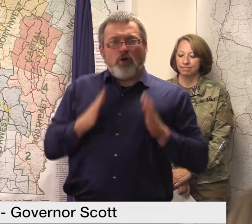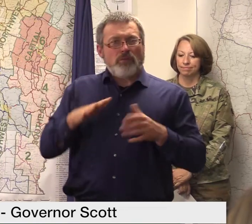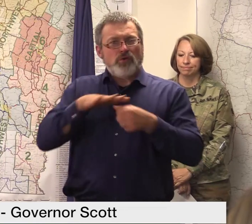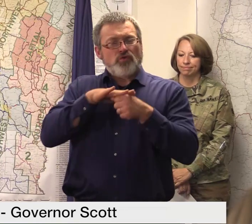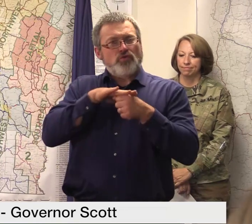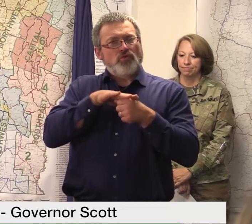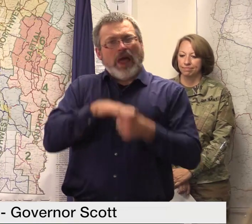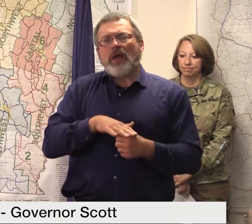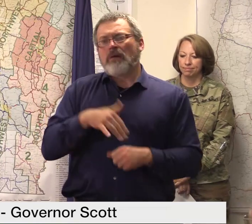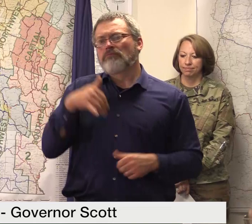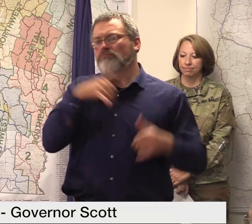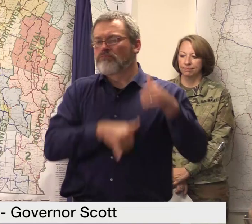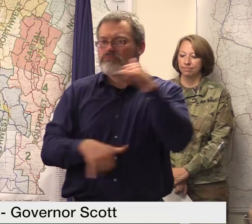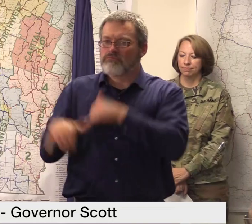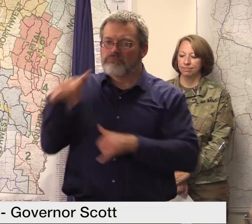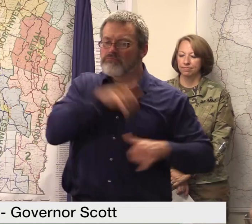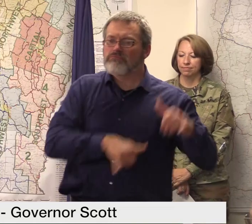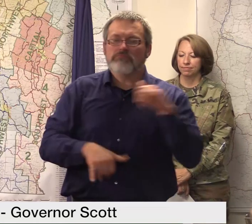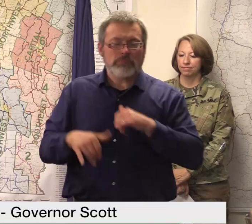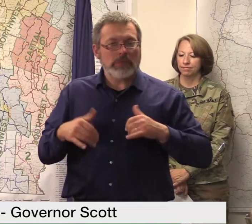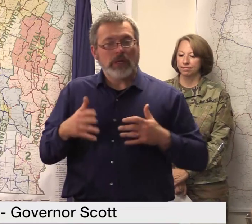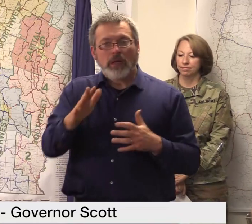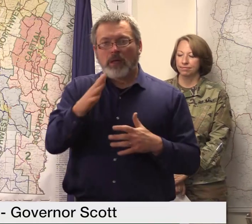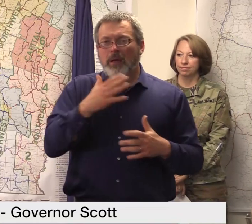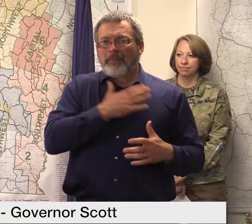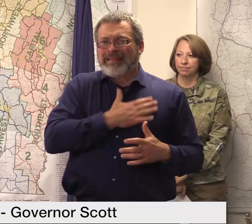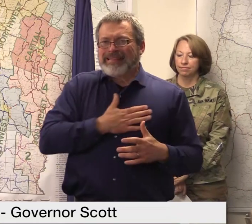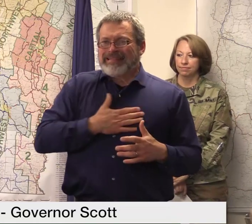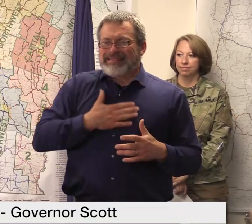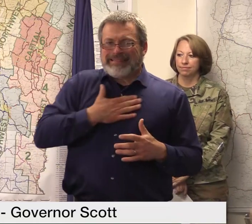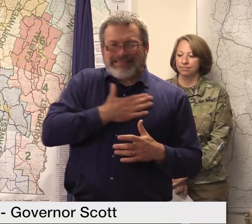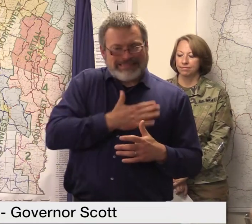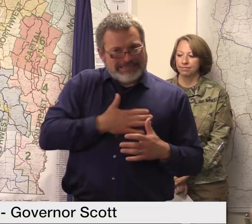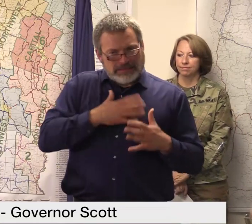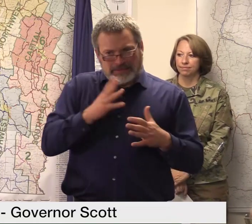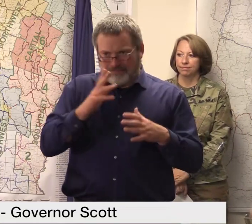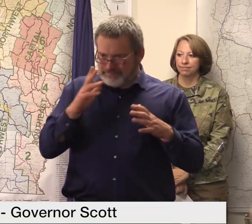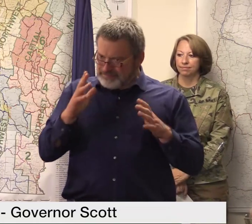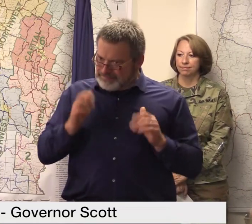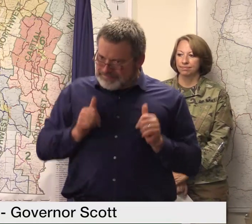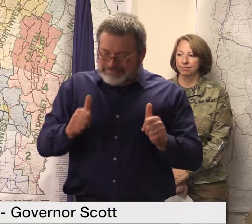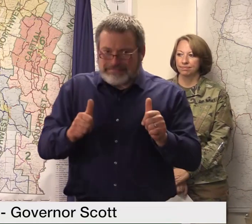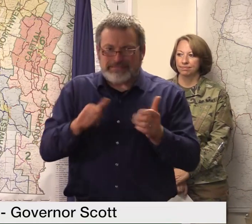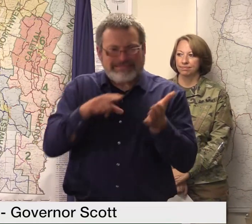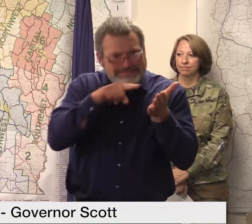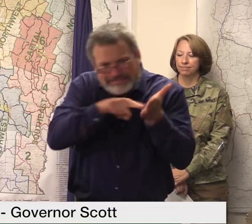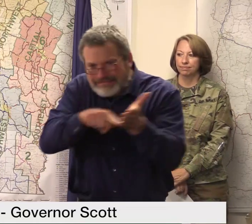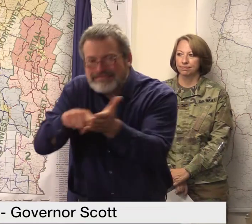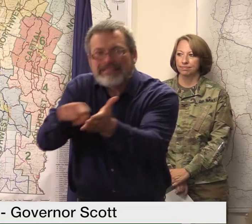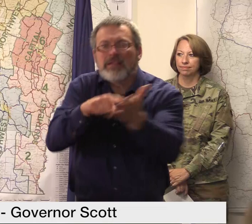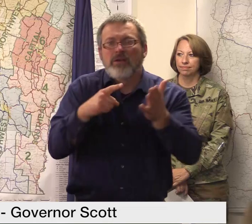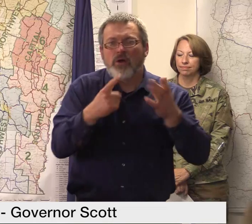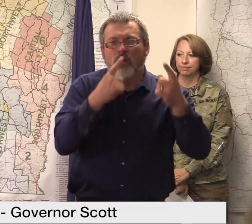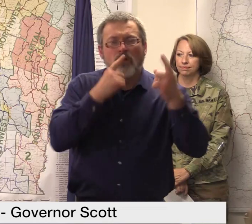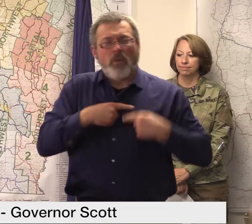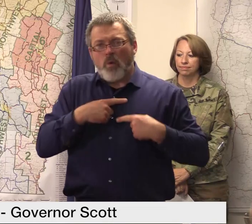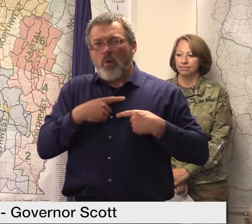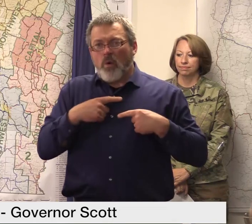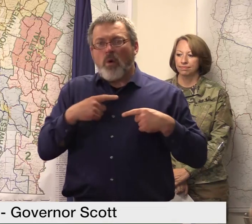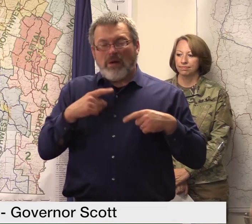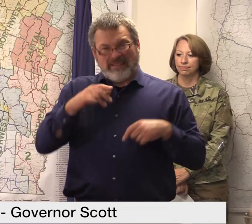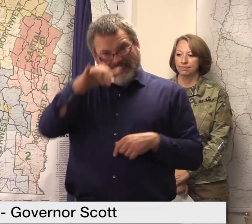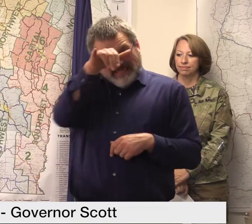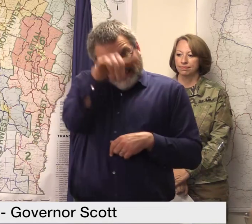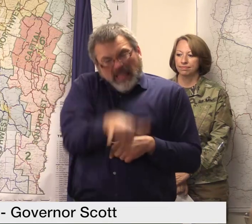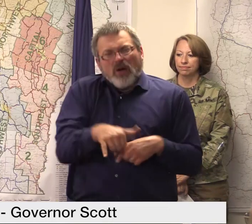you want to do is report things to the FSA but it's so important and